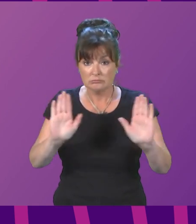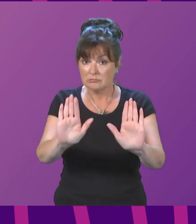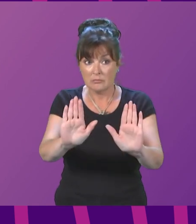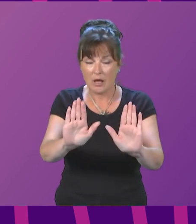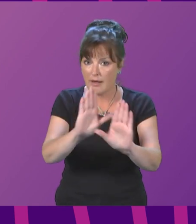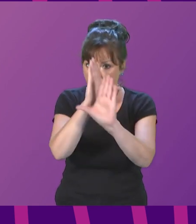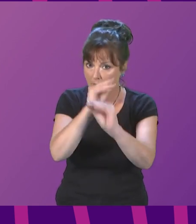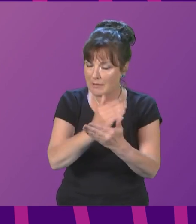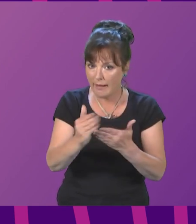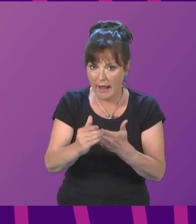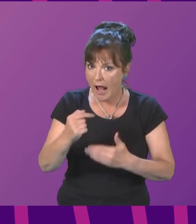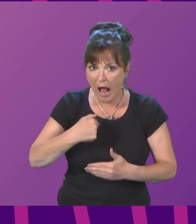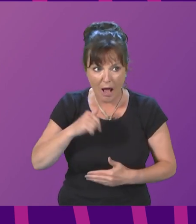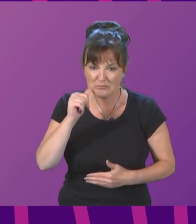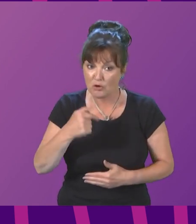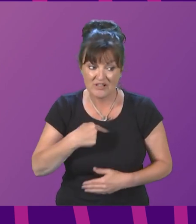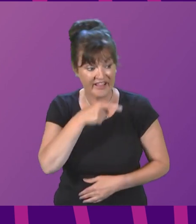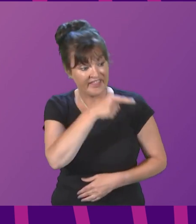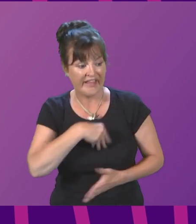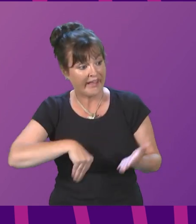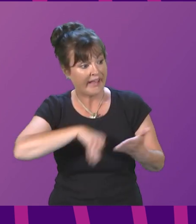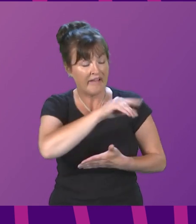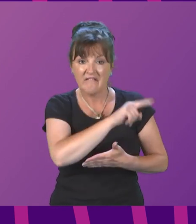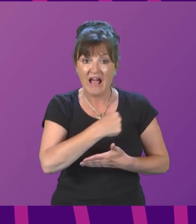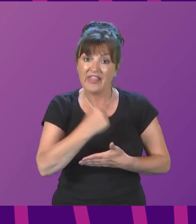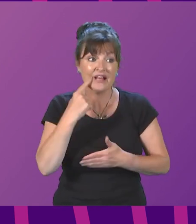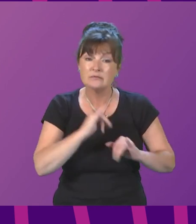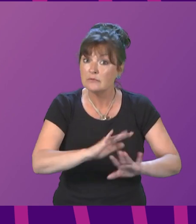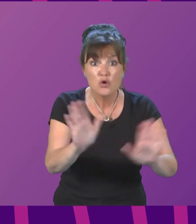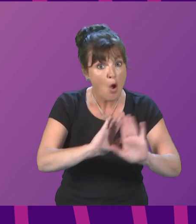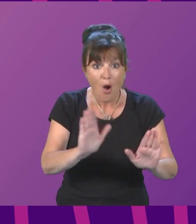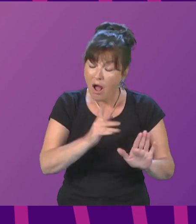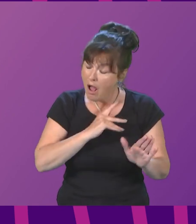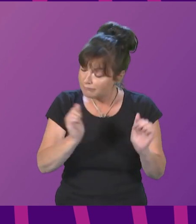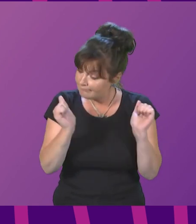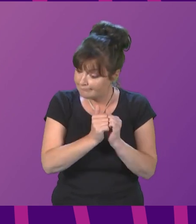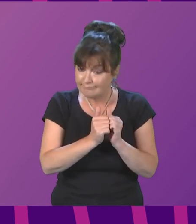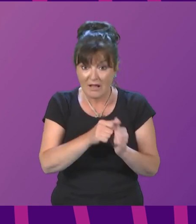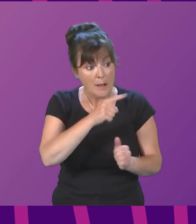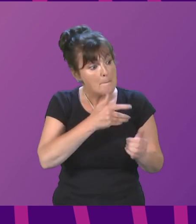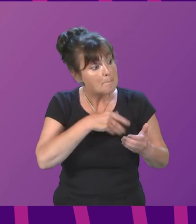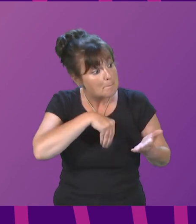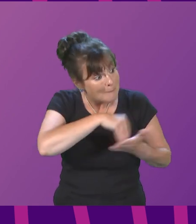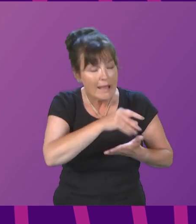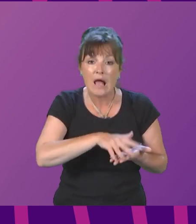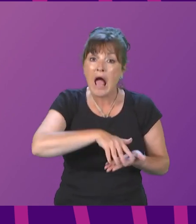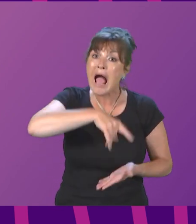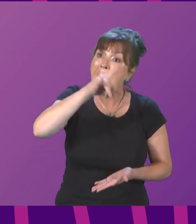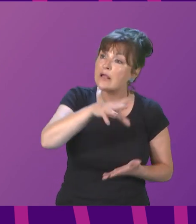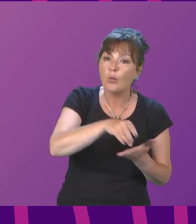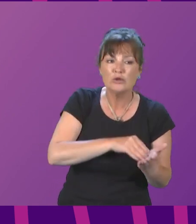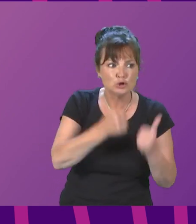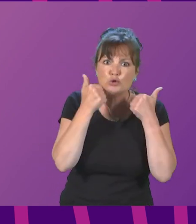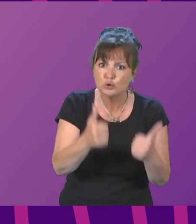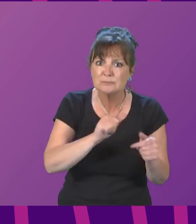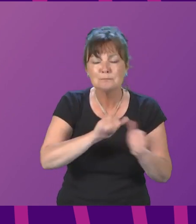begrudge a single penny of that. On the contrary, paying higher wages is the biggest contribution we can make to helping